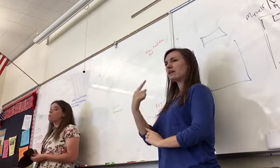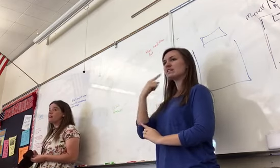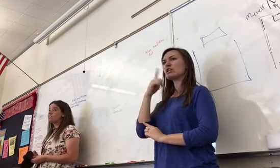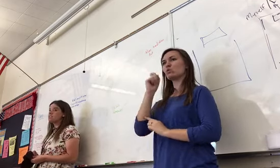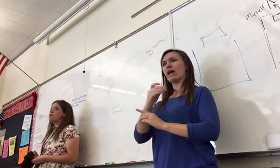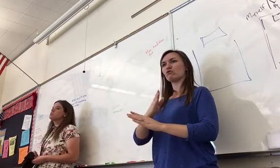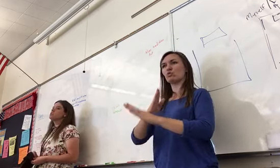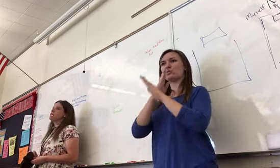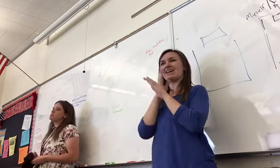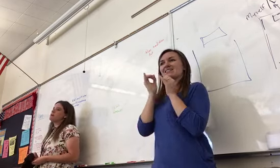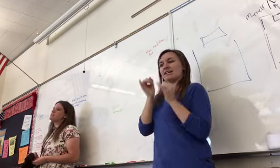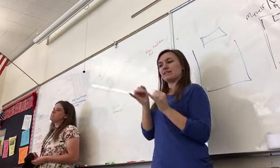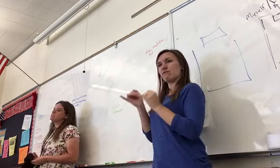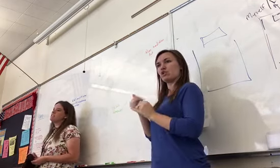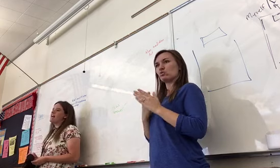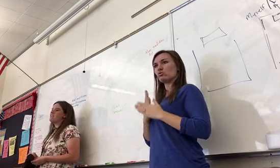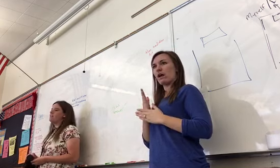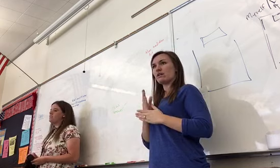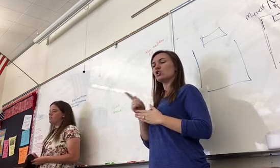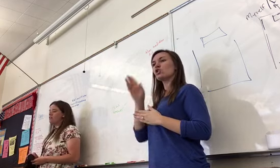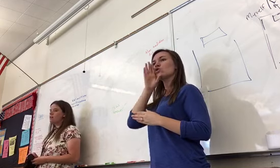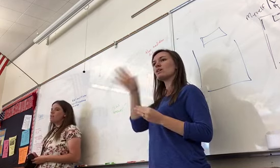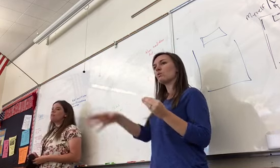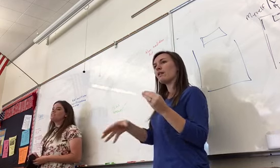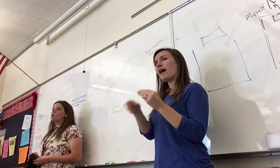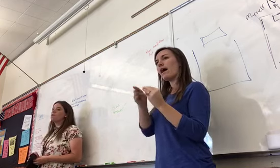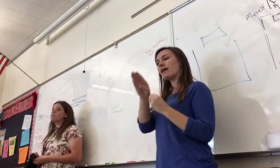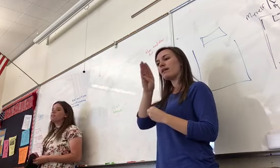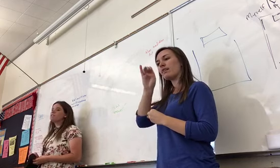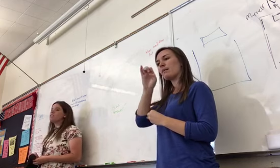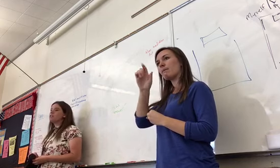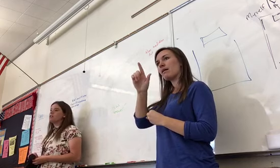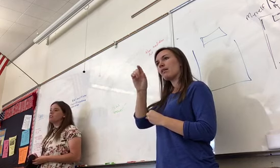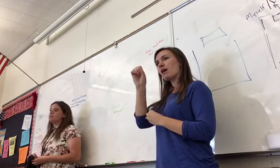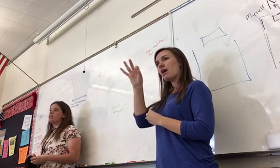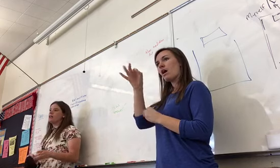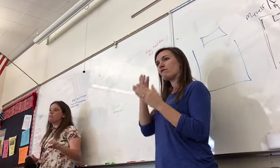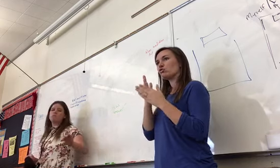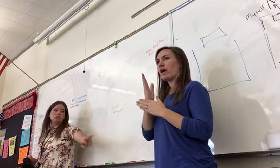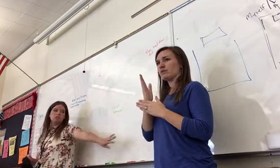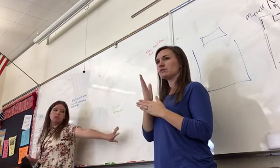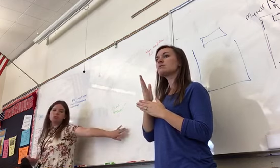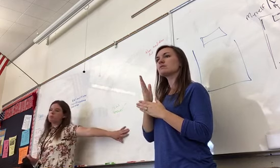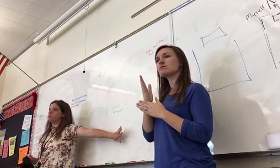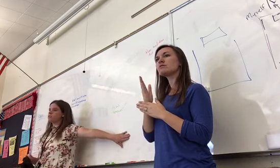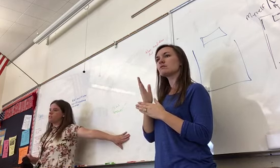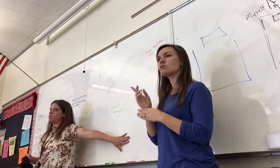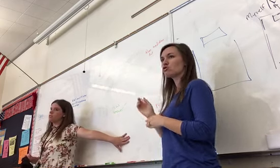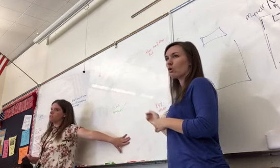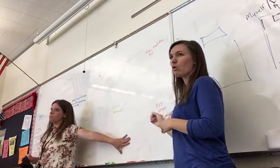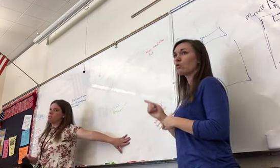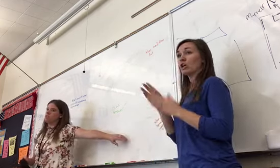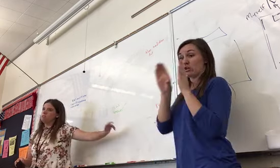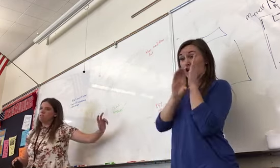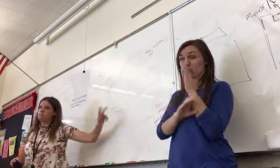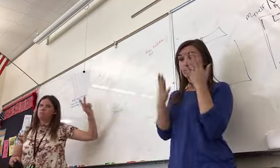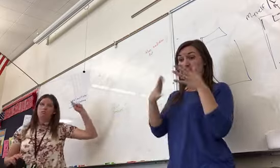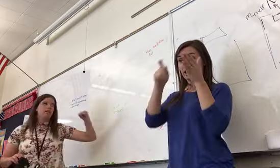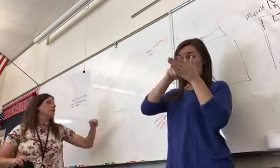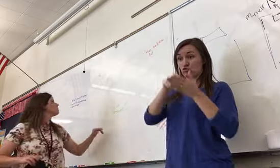rights. So James Madison is going to add that in there. That's the only thing I can think of that this question would be referring to is going to be that.